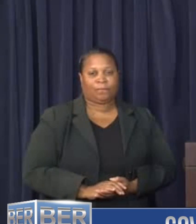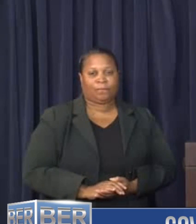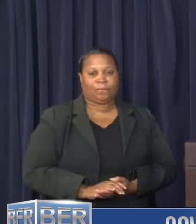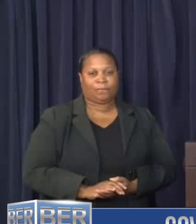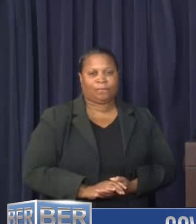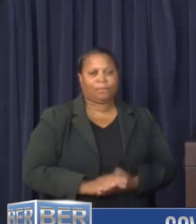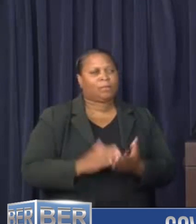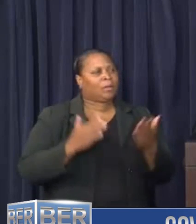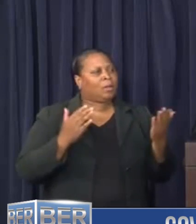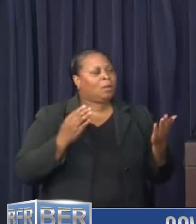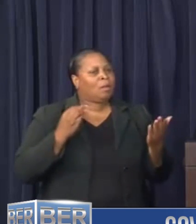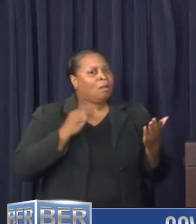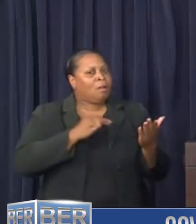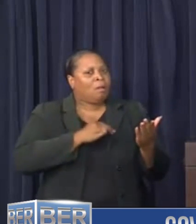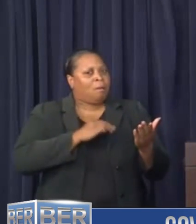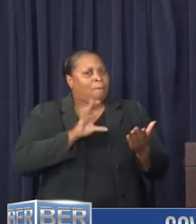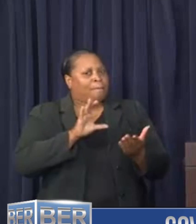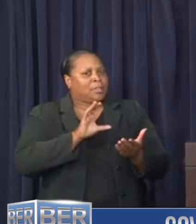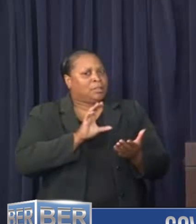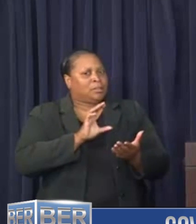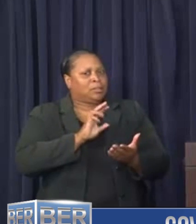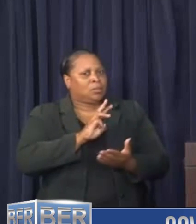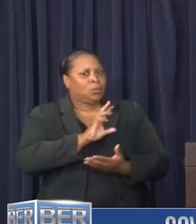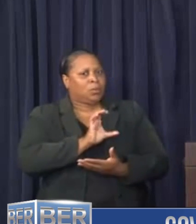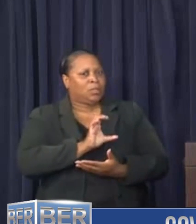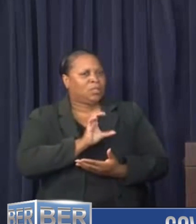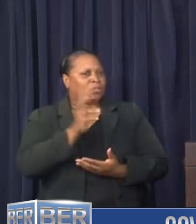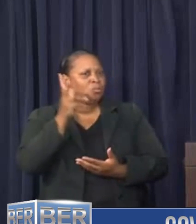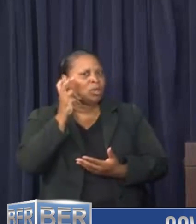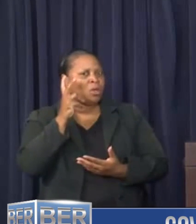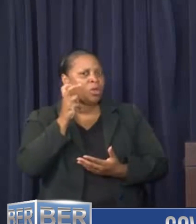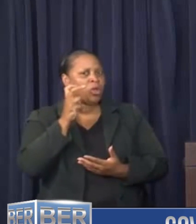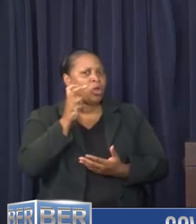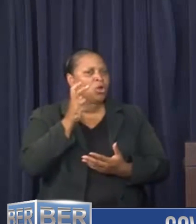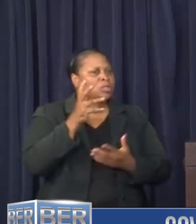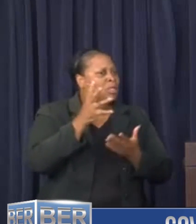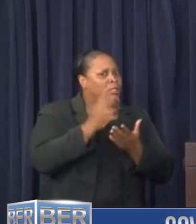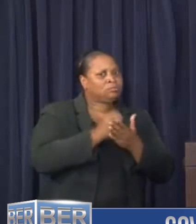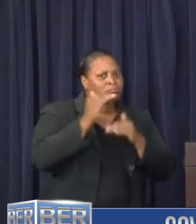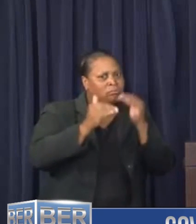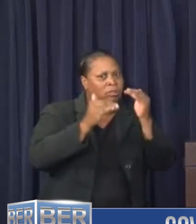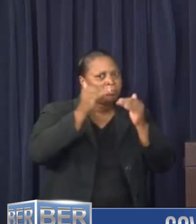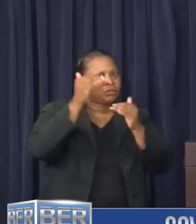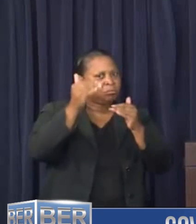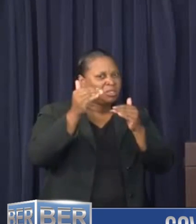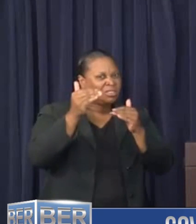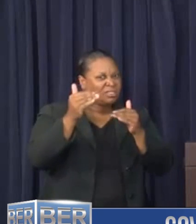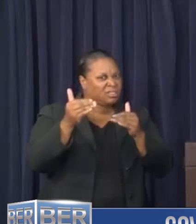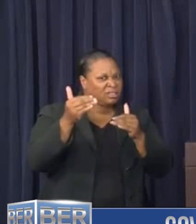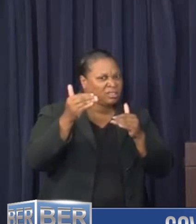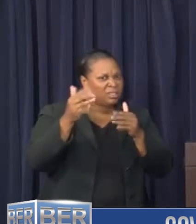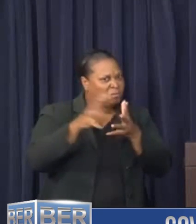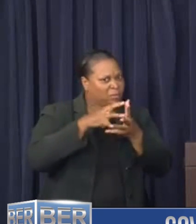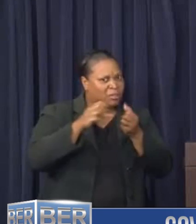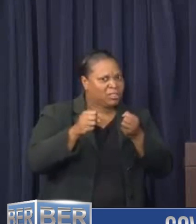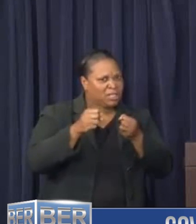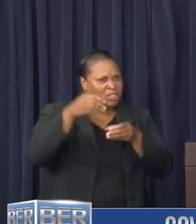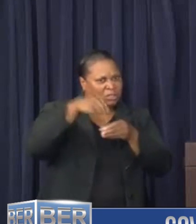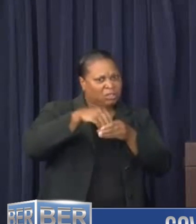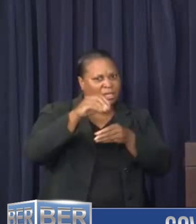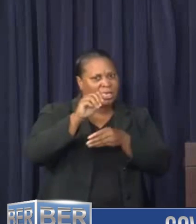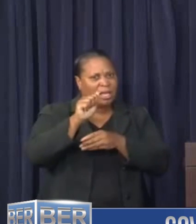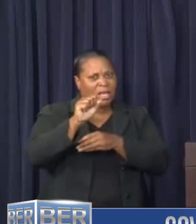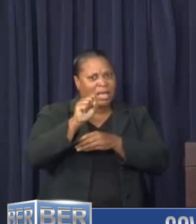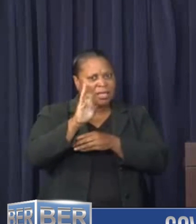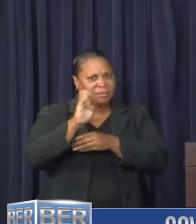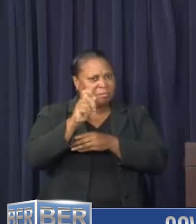Mr. Keynes, we have heard reports that some of the buildings damaged in Umberto may have contained asbestos. Is this something that the ministry and the government